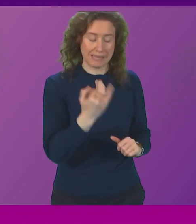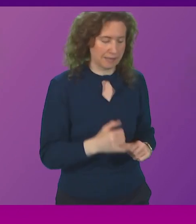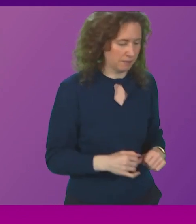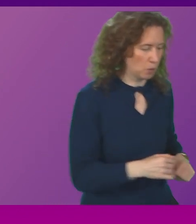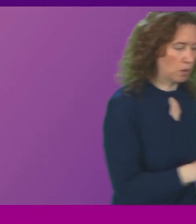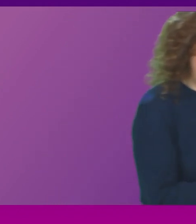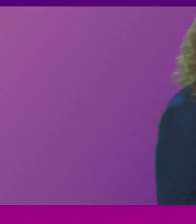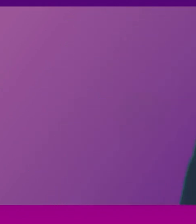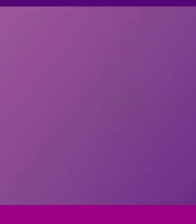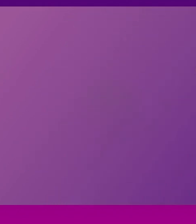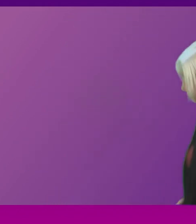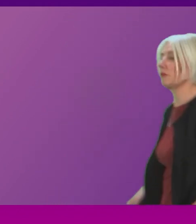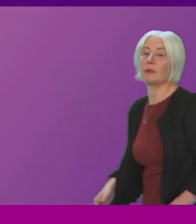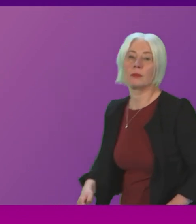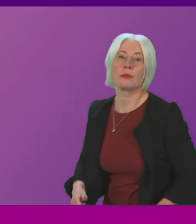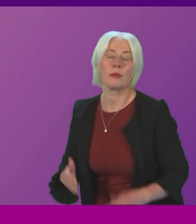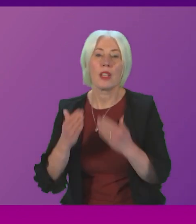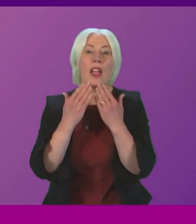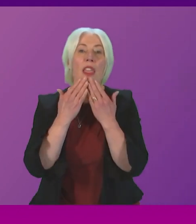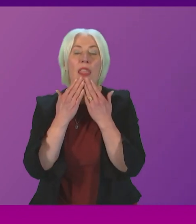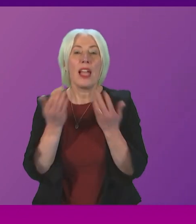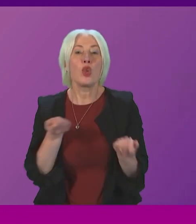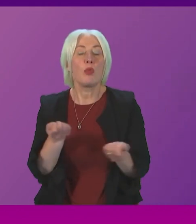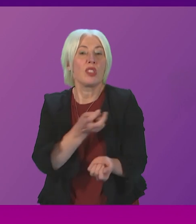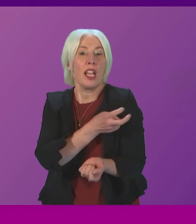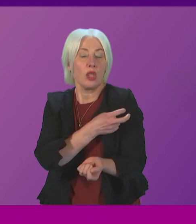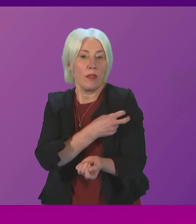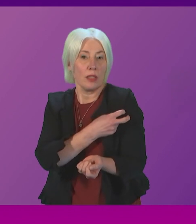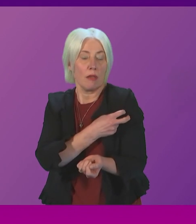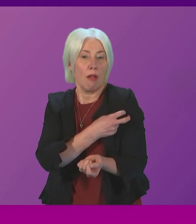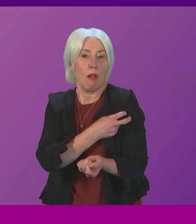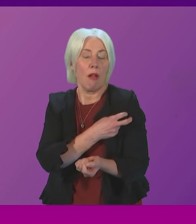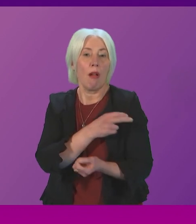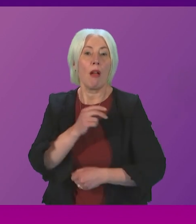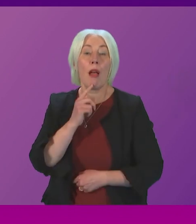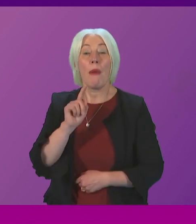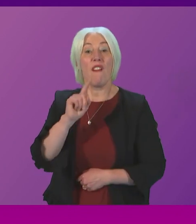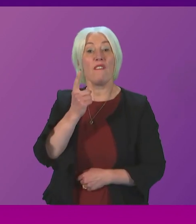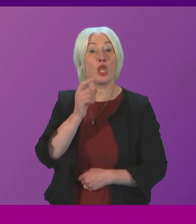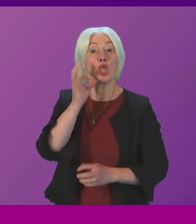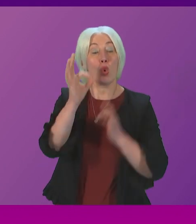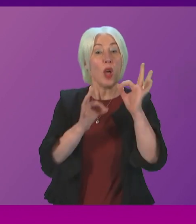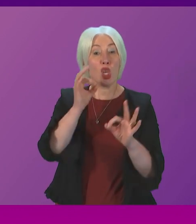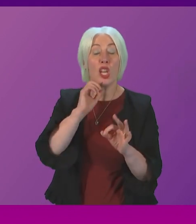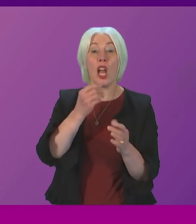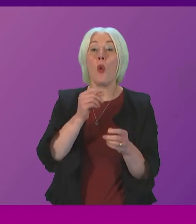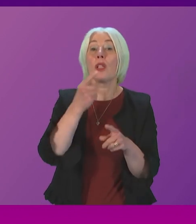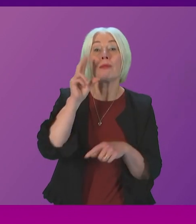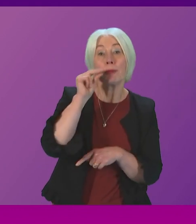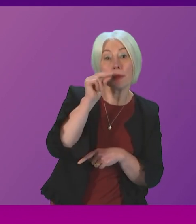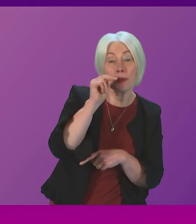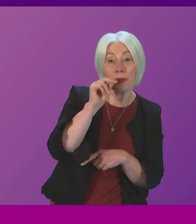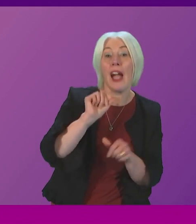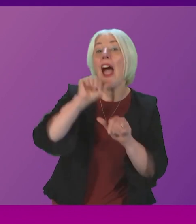Adam thank you president officer and for the record I'll be asking the first my first part of the question in spoken English and then in